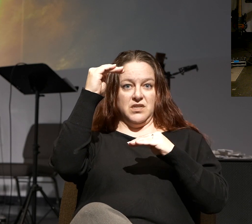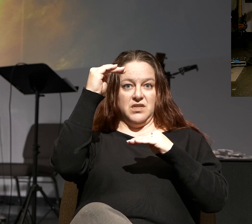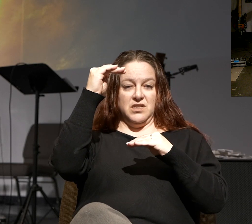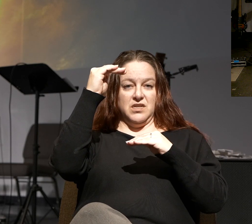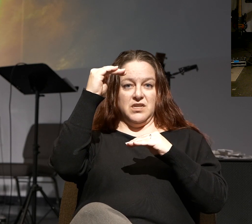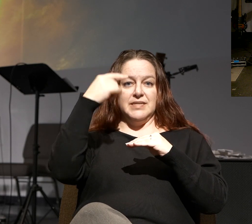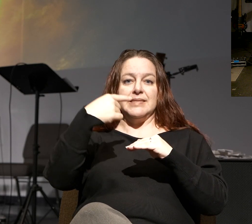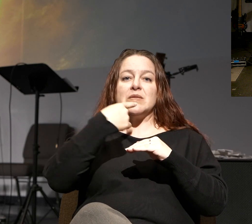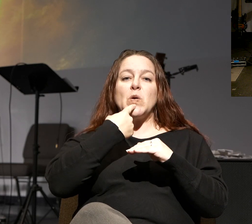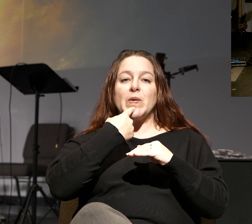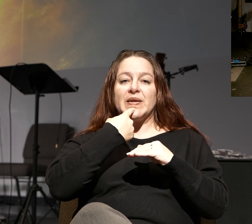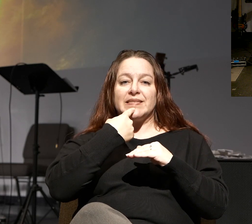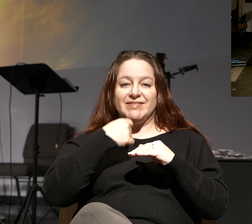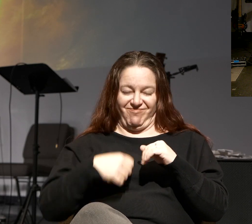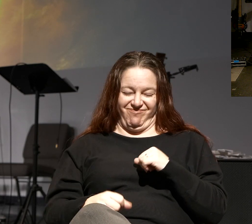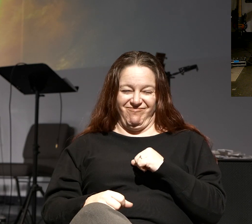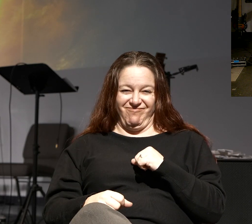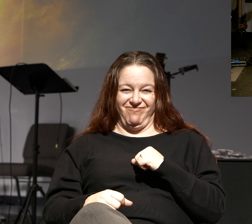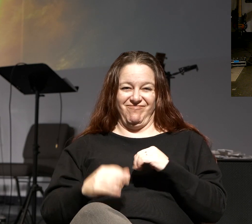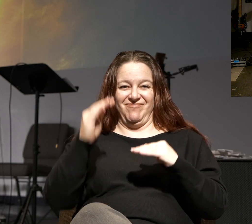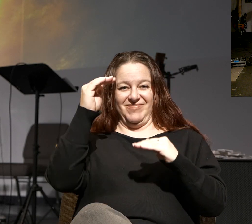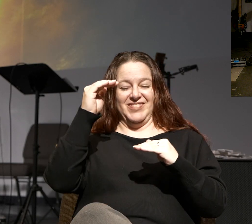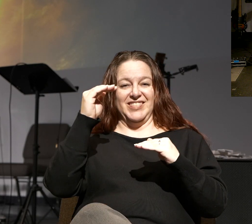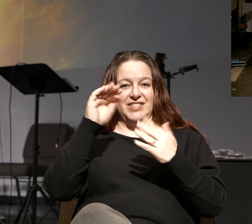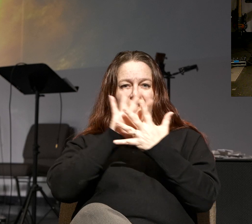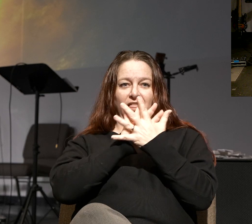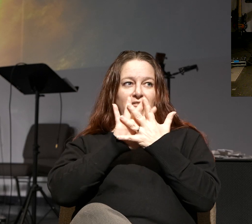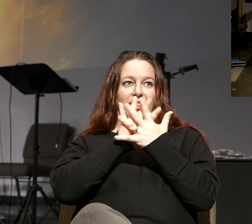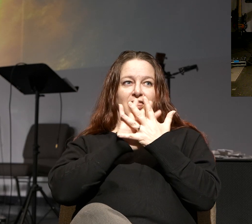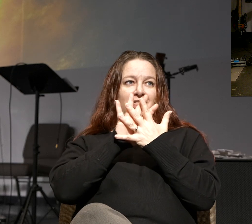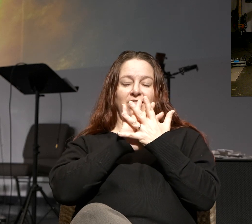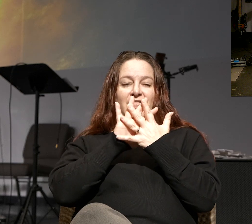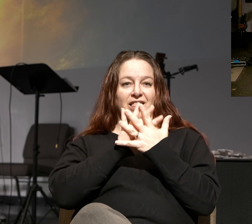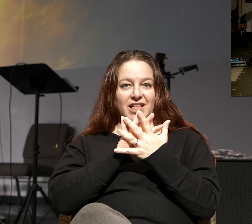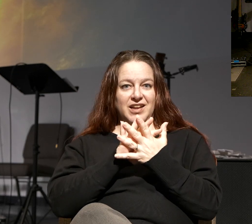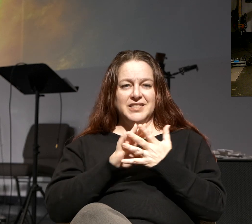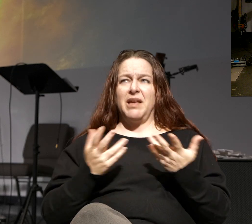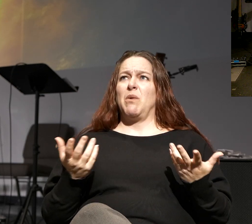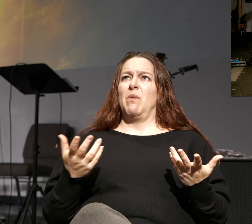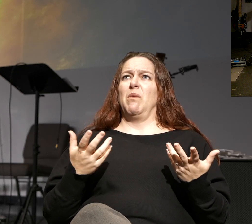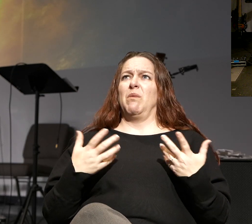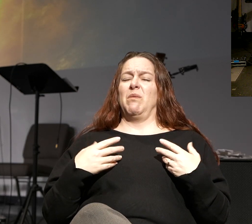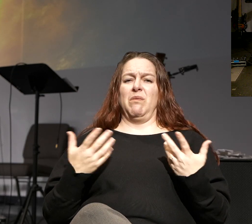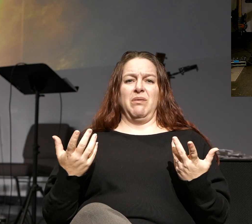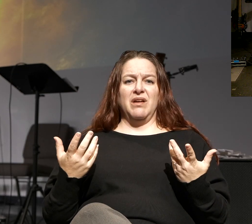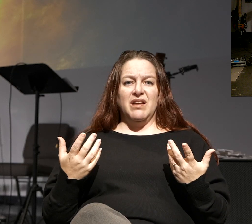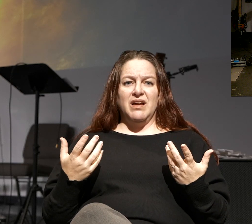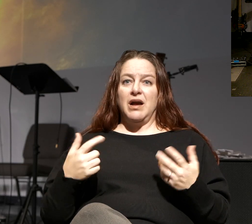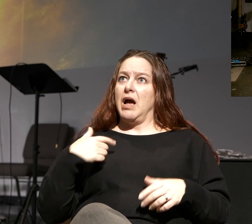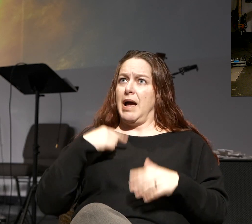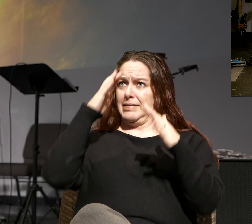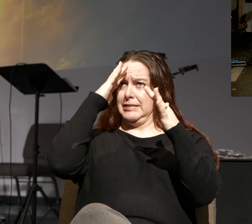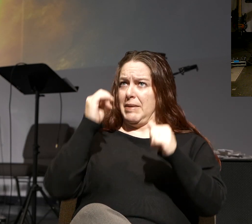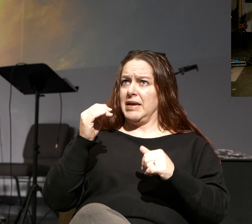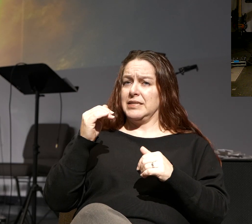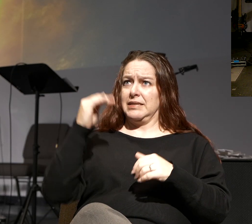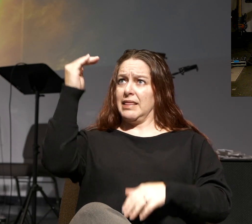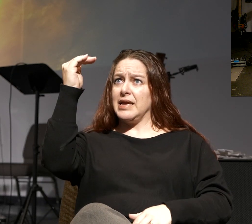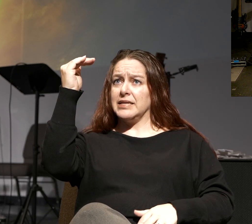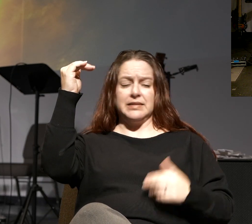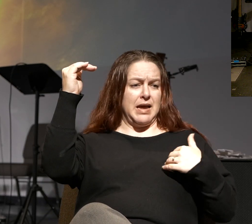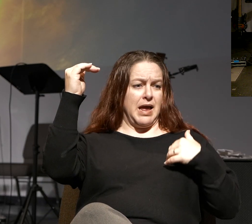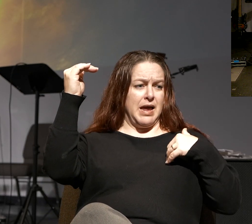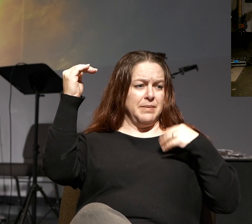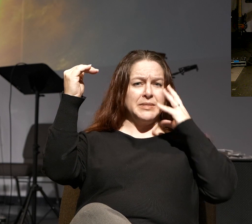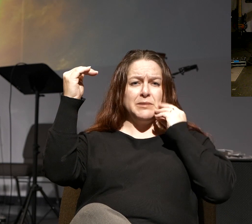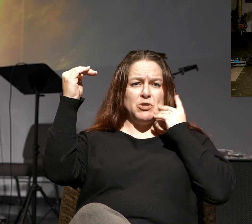called disappointment. Okay? That's disillusionment. It's like, wow, here's what I'm experiencing, and this is what I